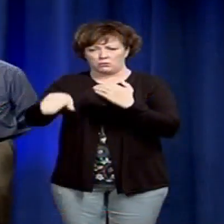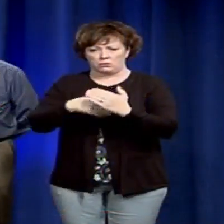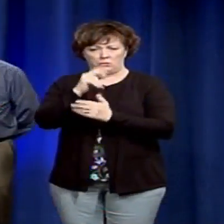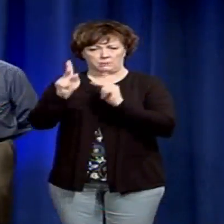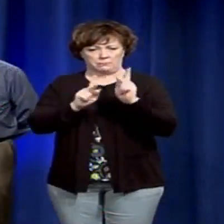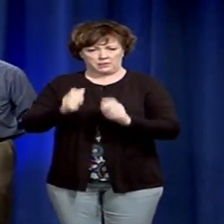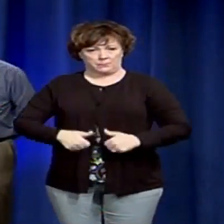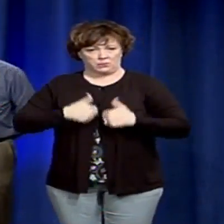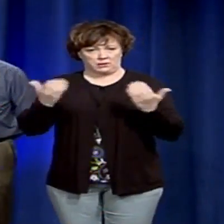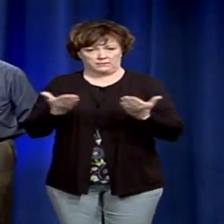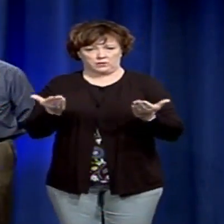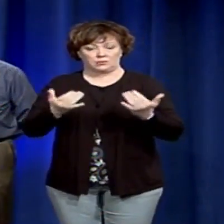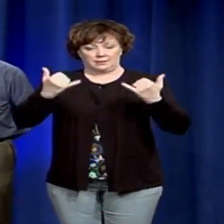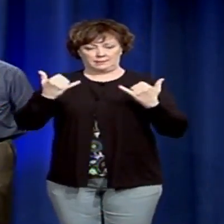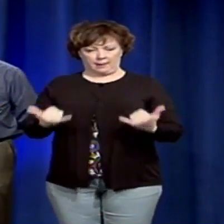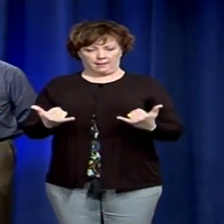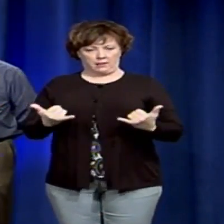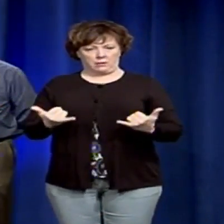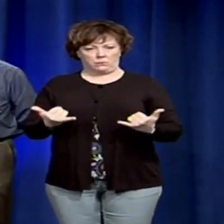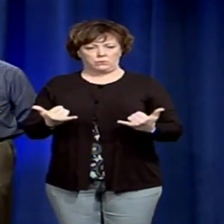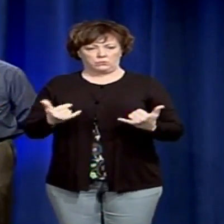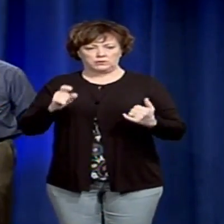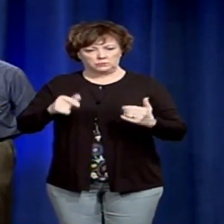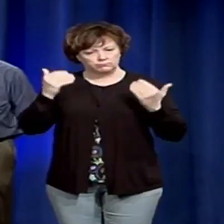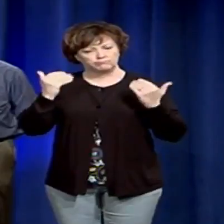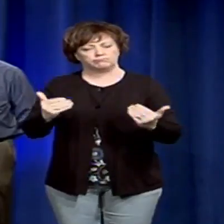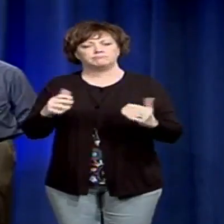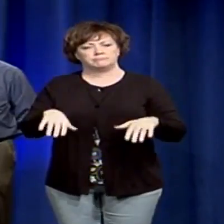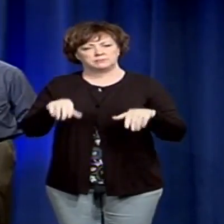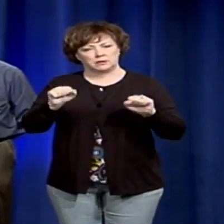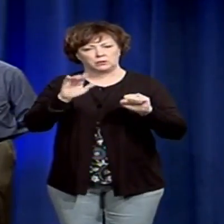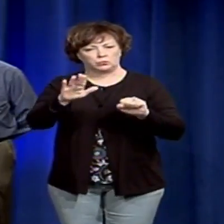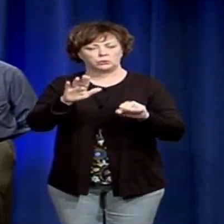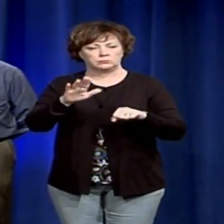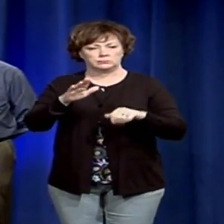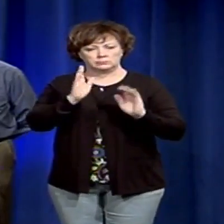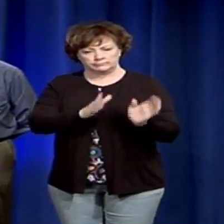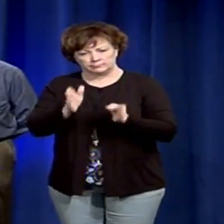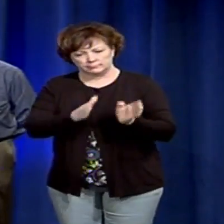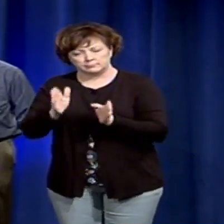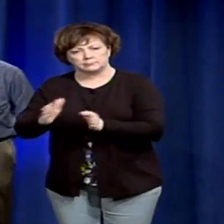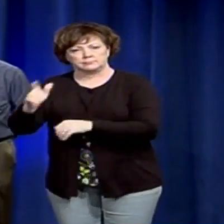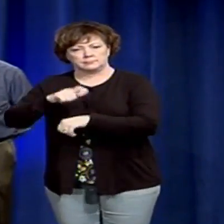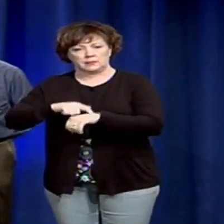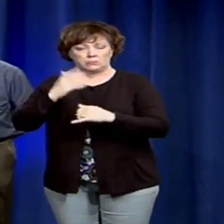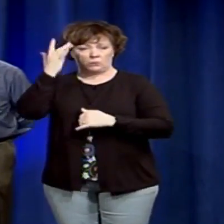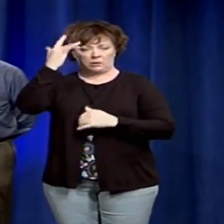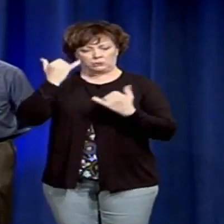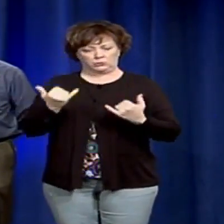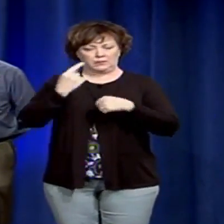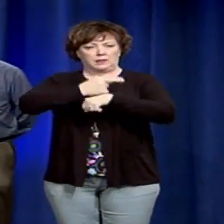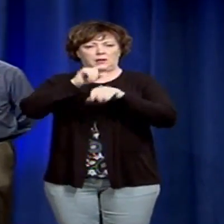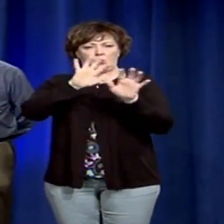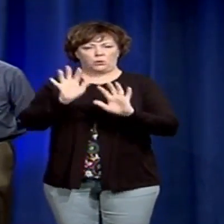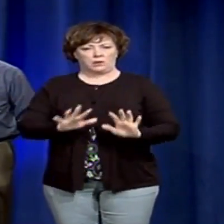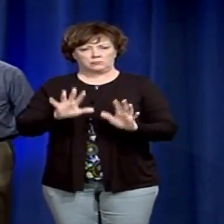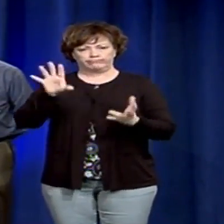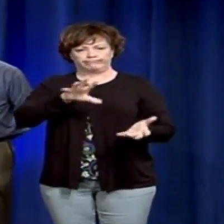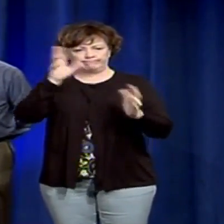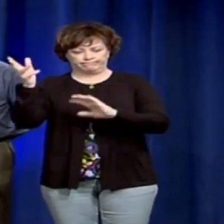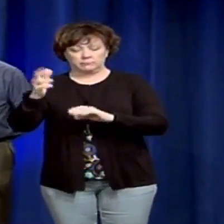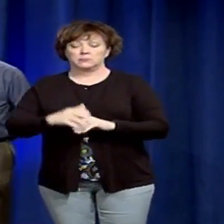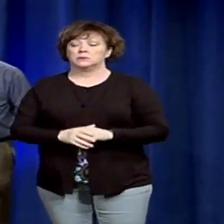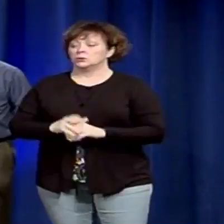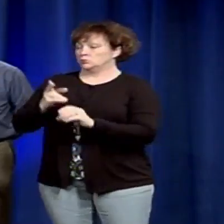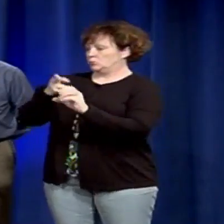Now is the time to take necessary precautions during today's disruptive weather. Joining me today